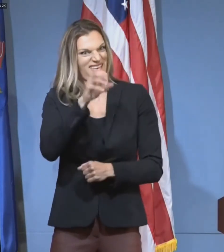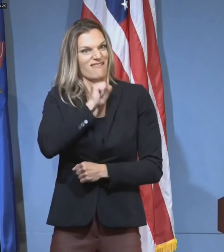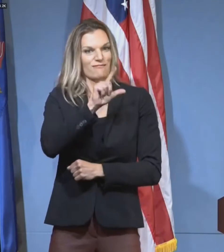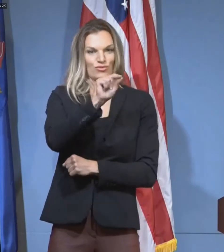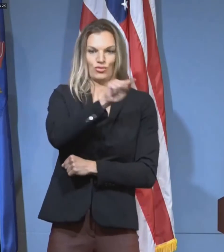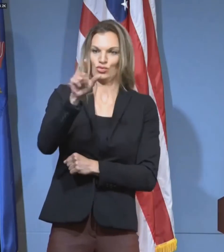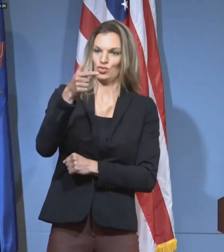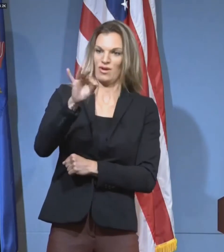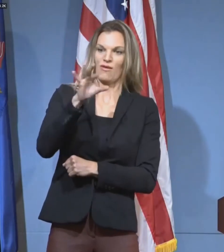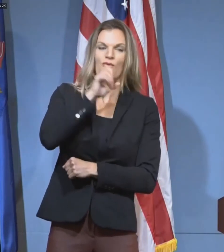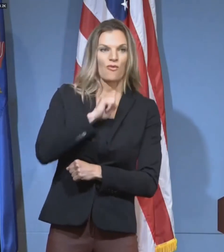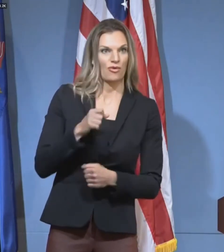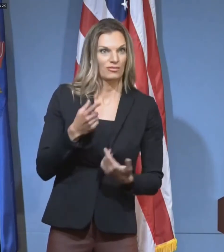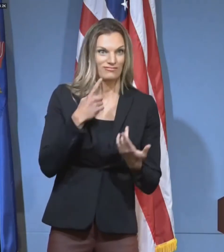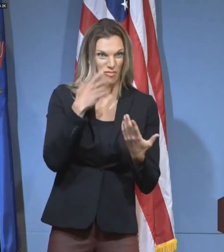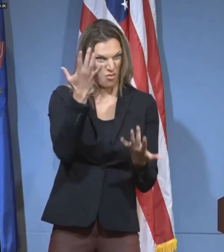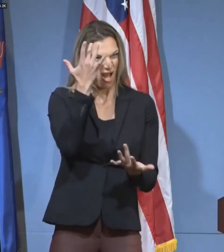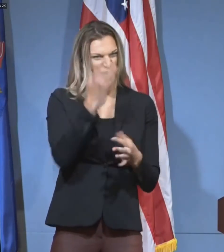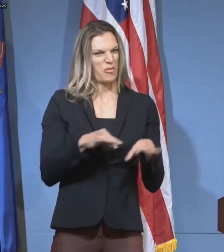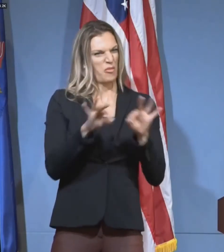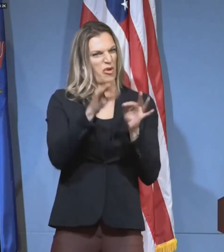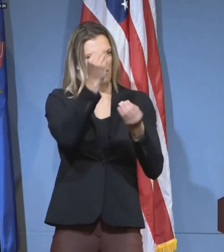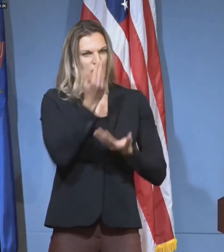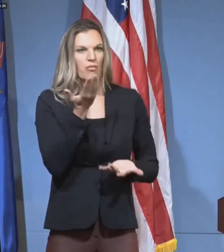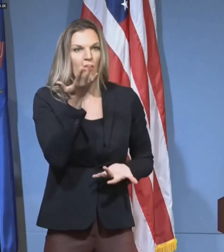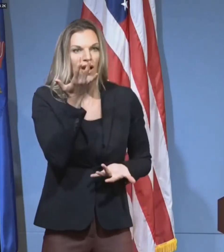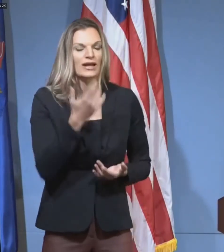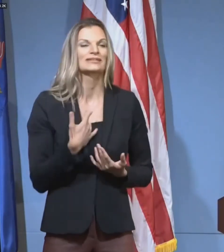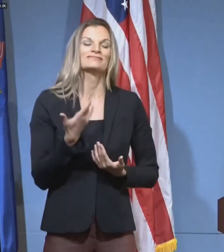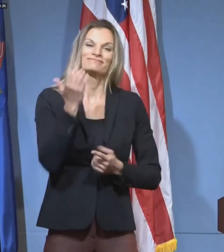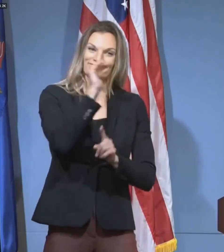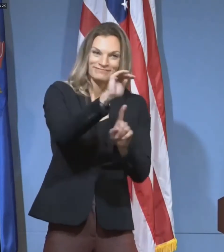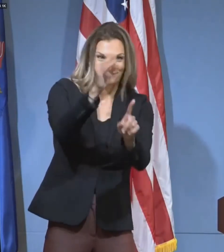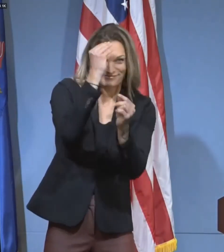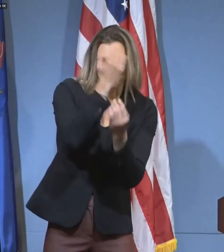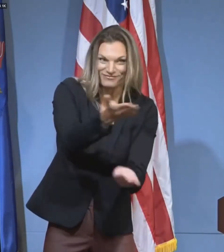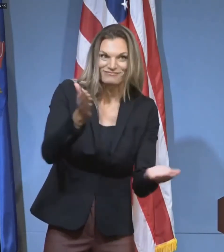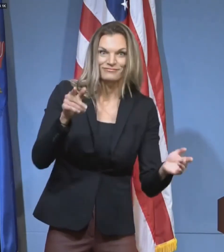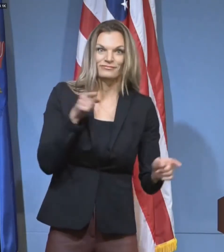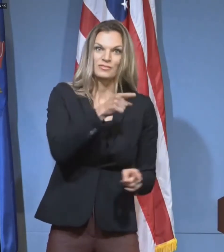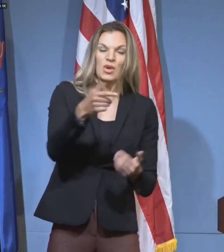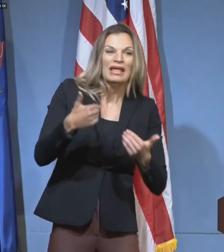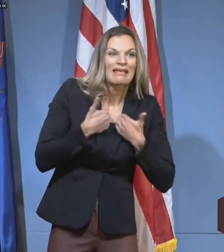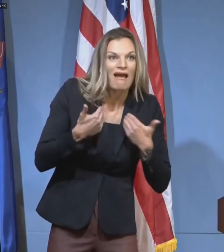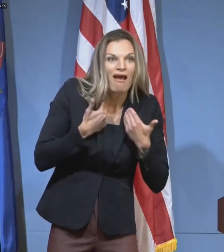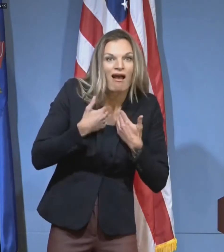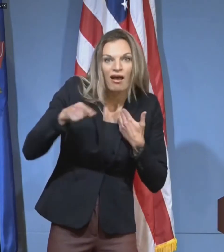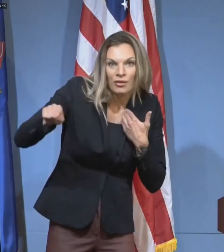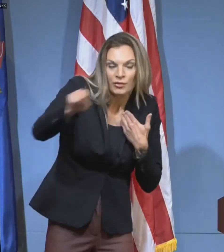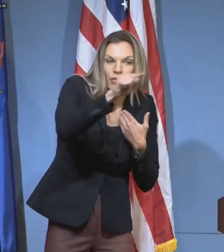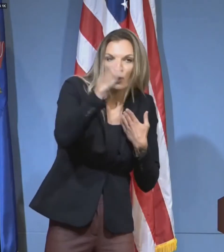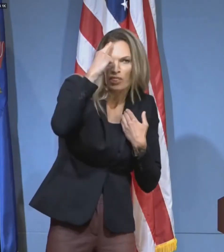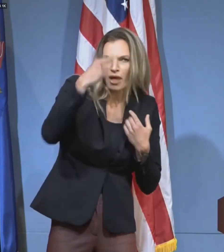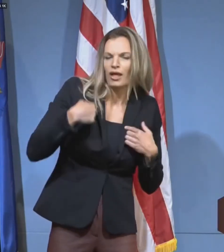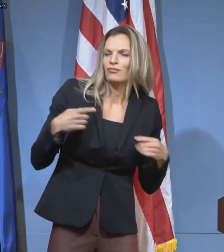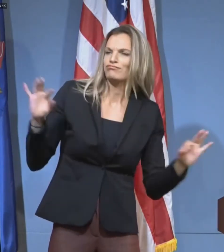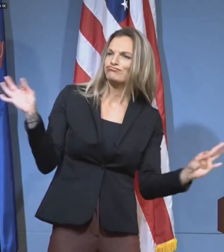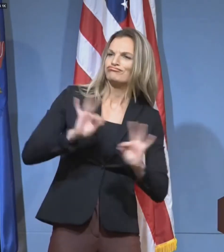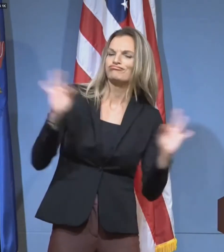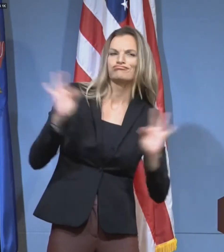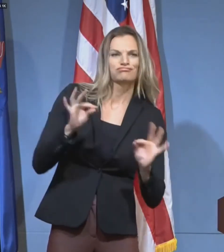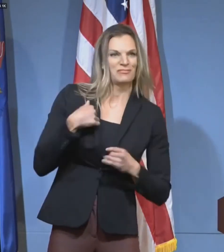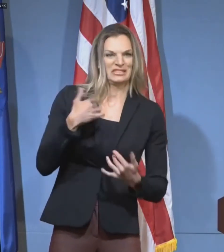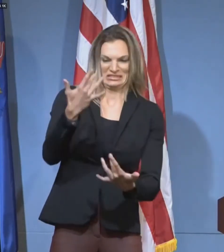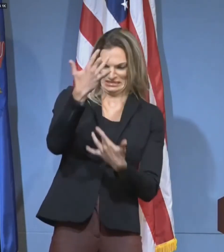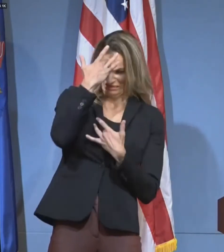Everyone, including young people, need to understand that they are not immune to this disease. Not only can they spread it to